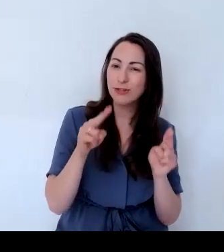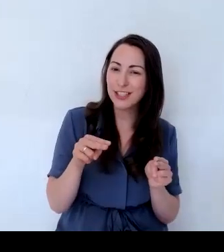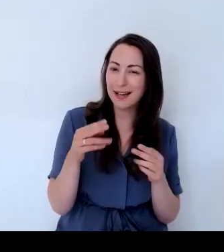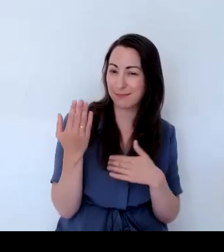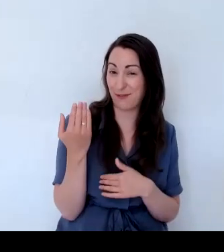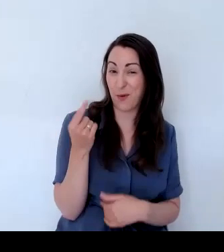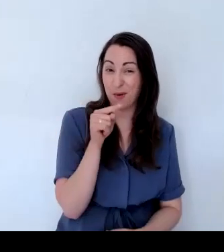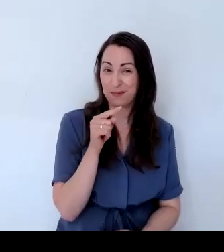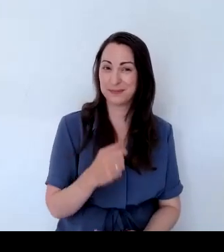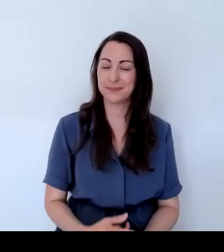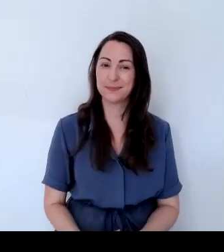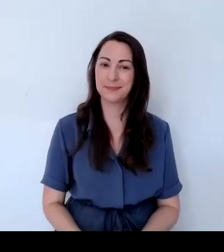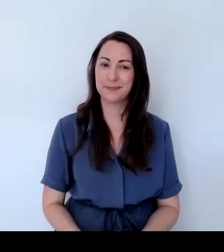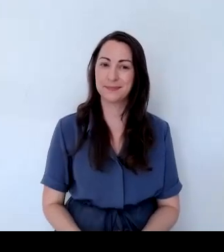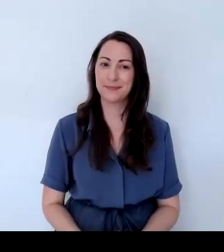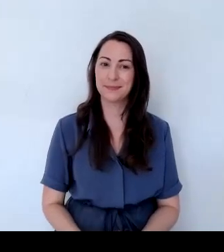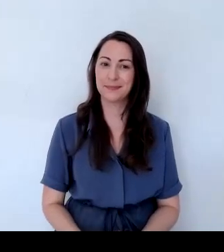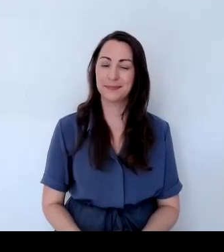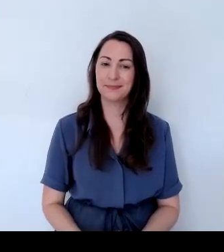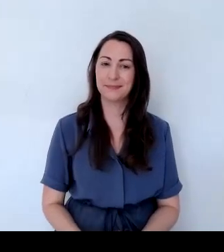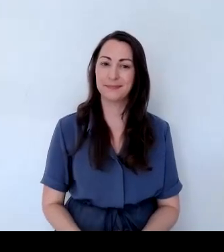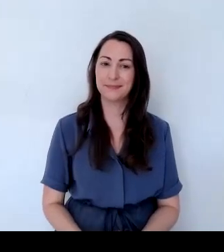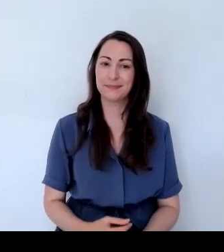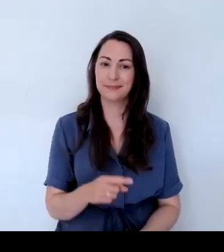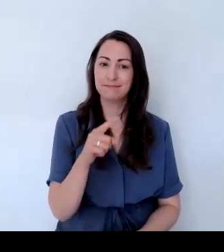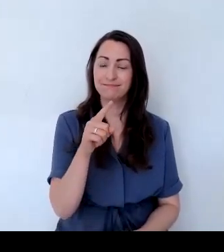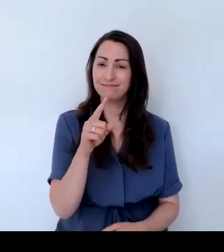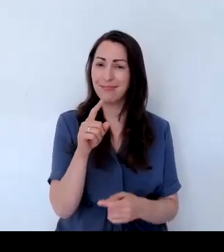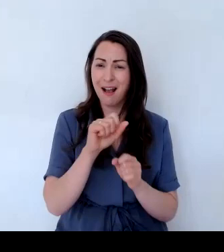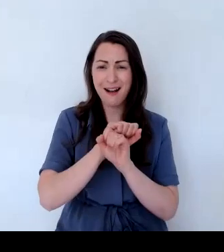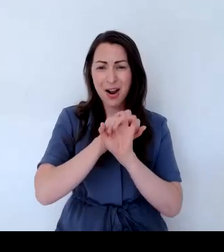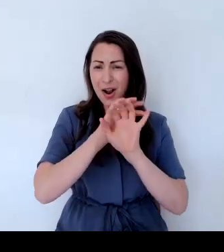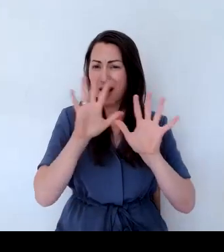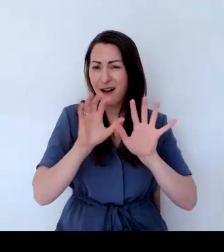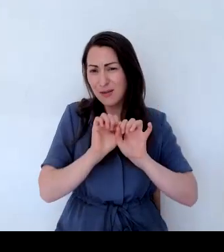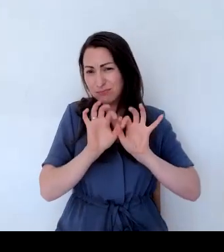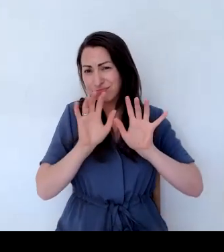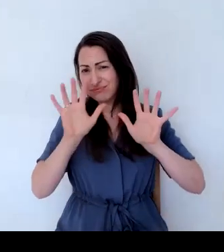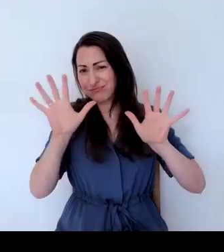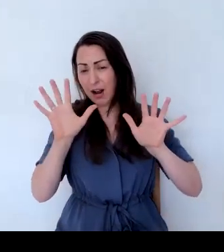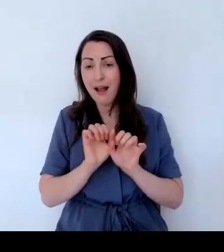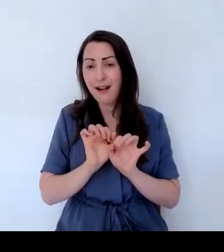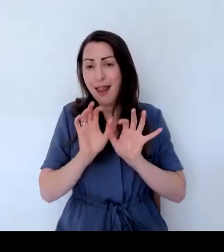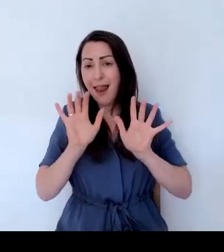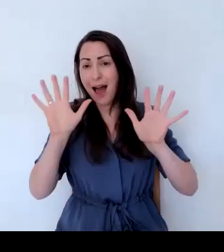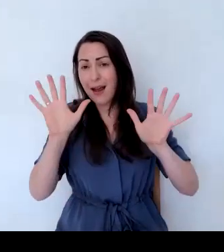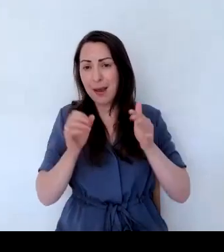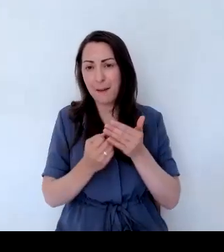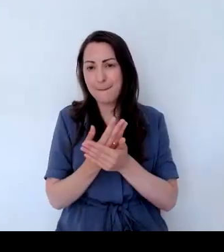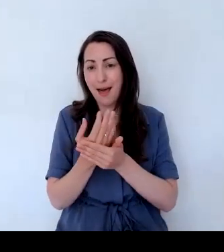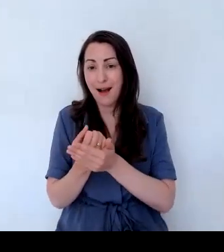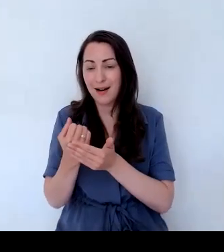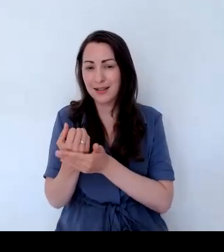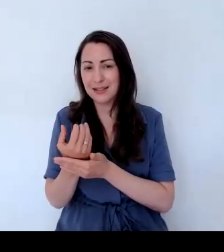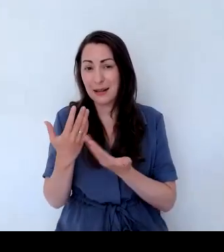The wall has actually been covered with climbing plants, and in the top corner